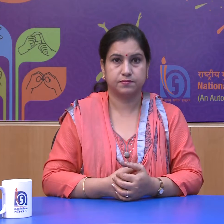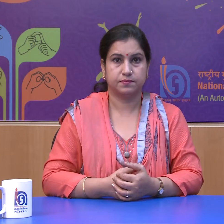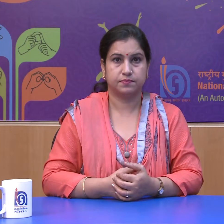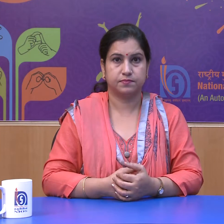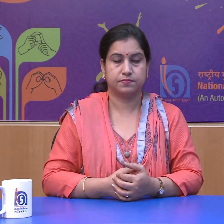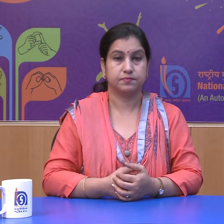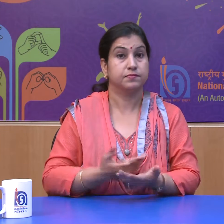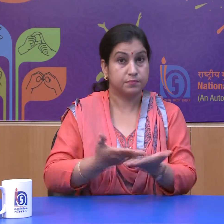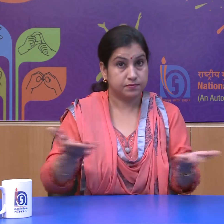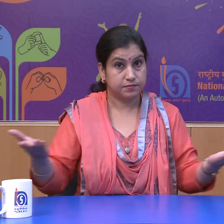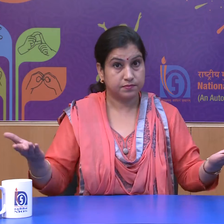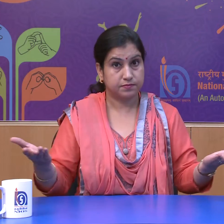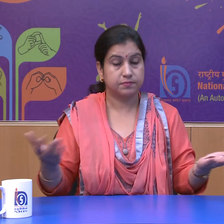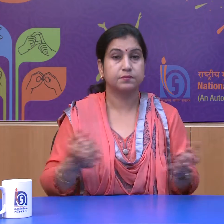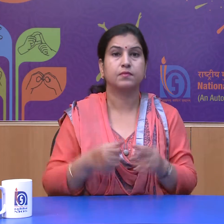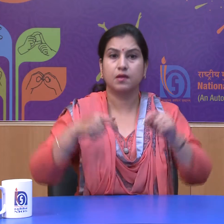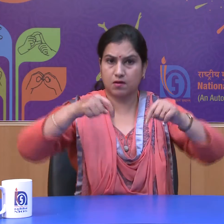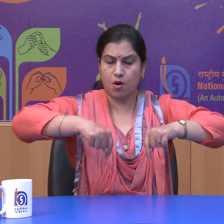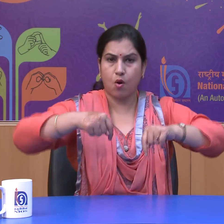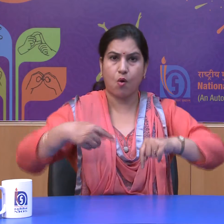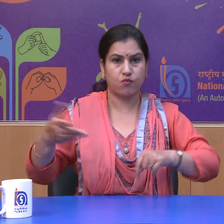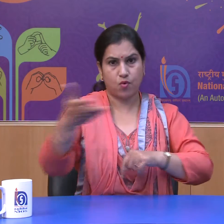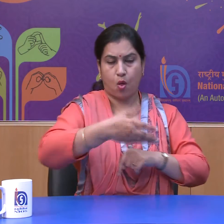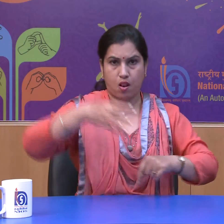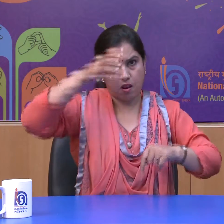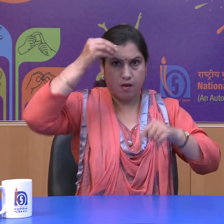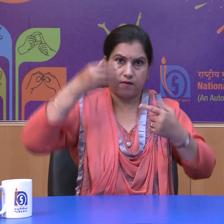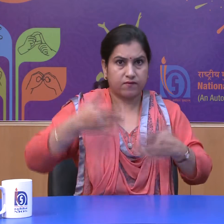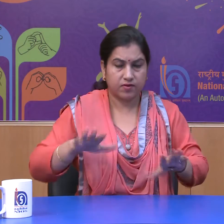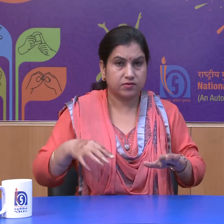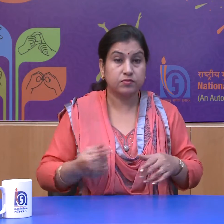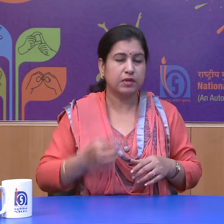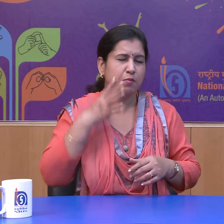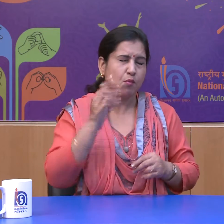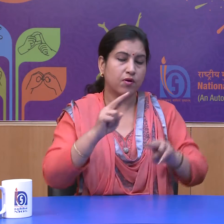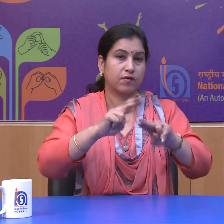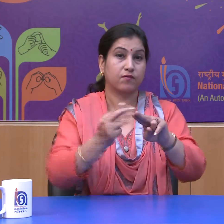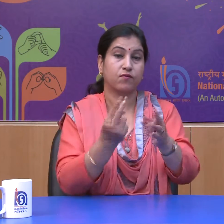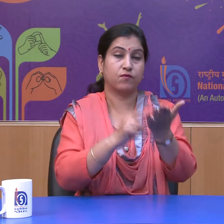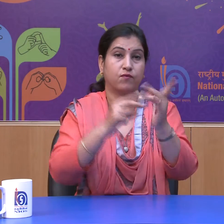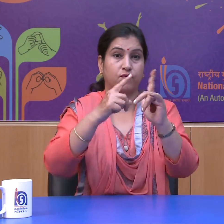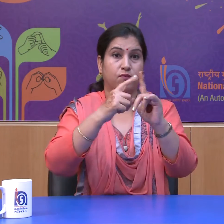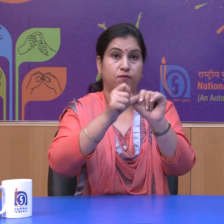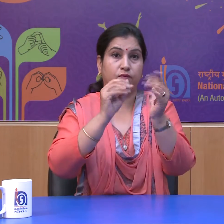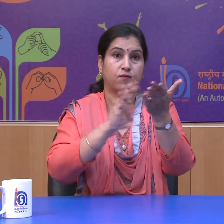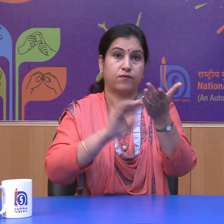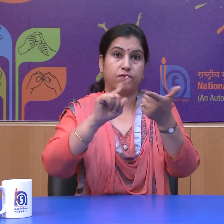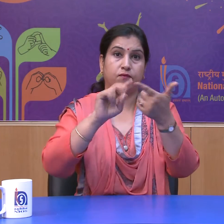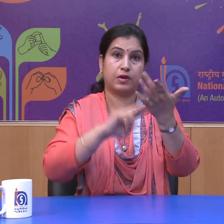Learners, now that we have learnt about the fundamental rights, let us try to understand